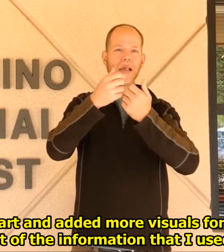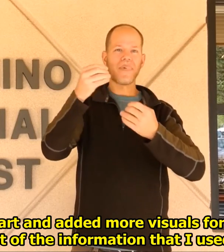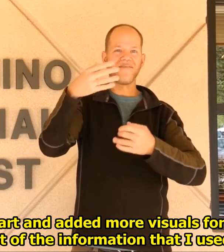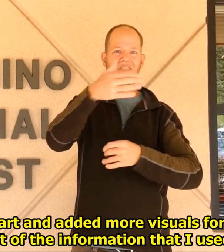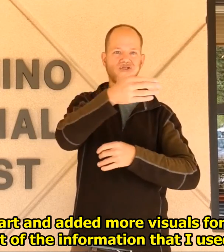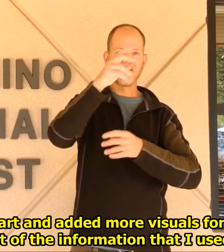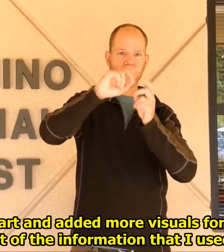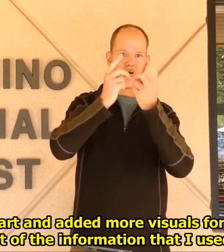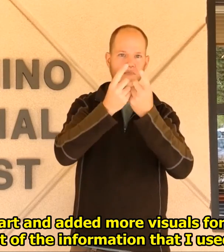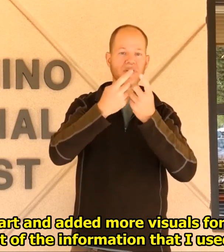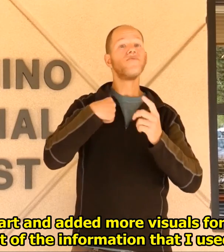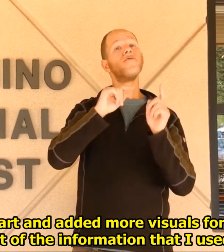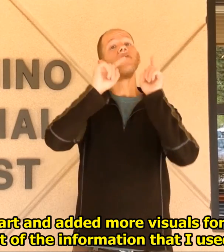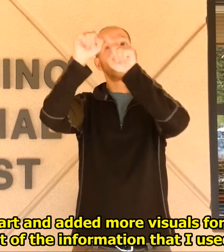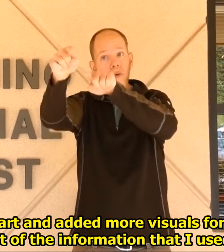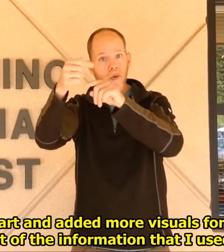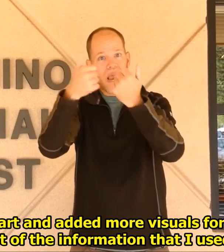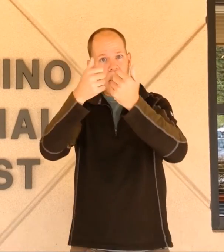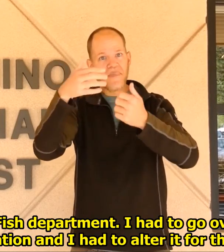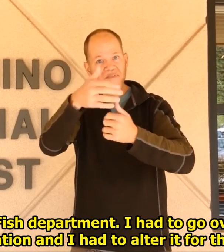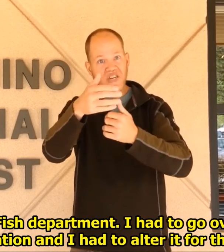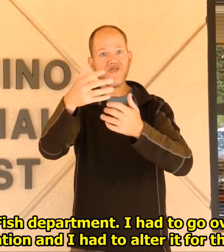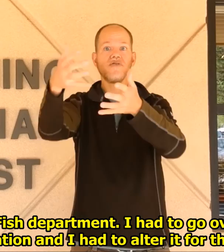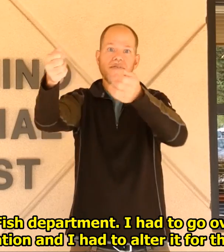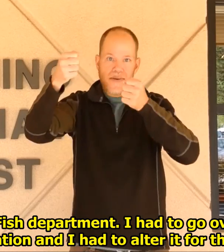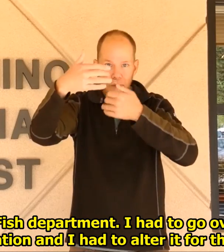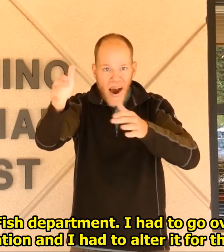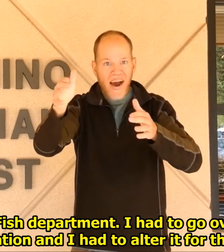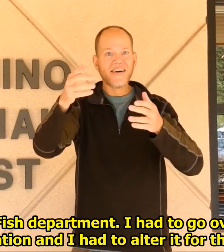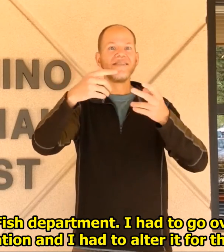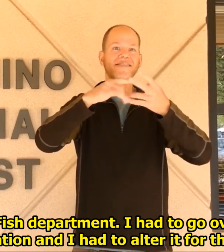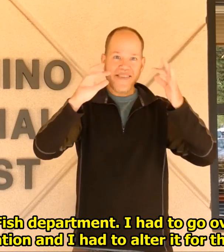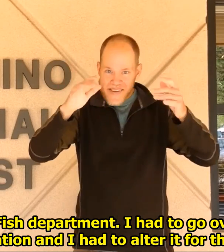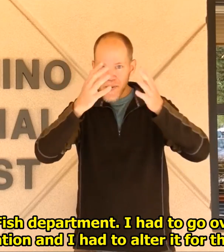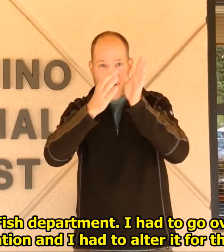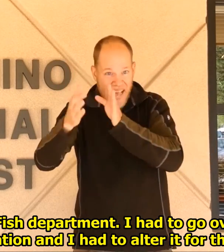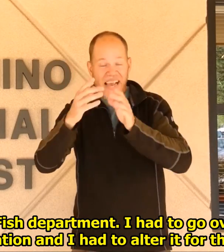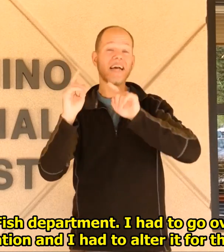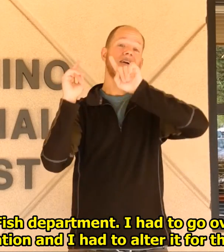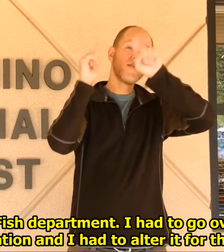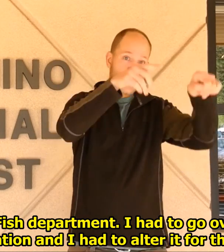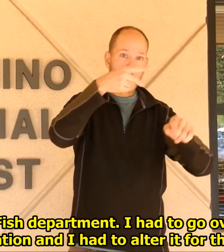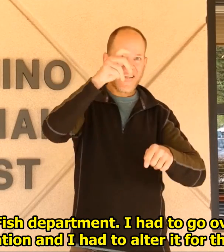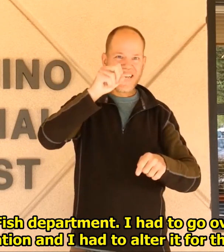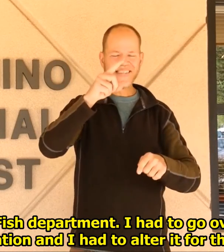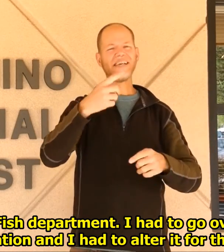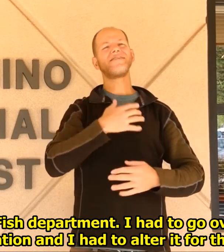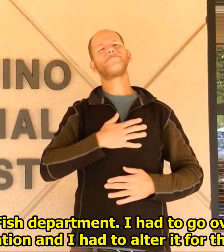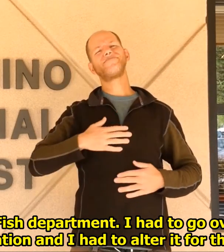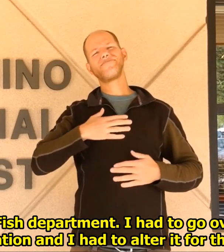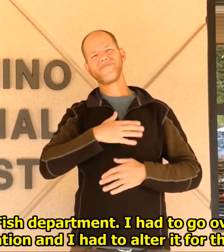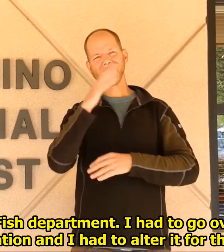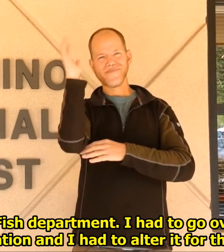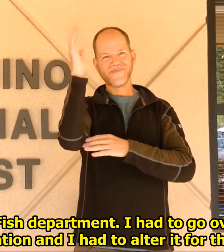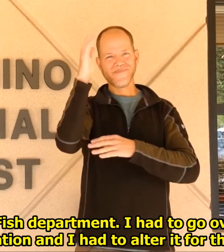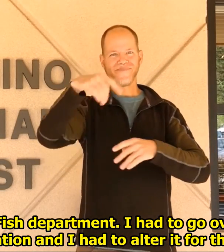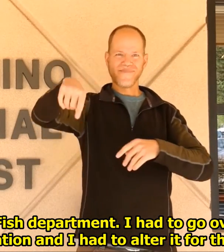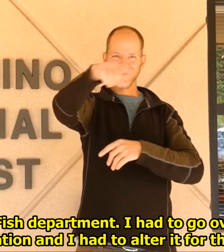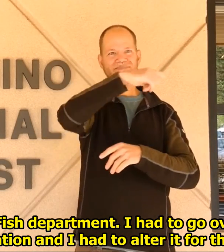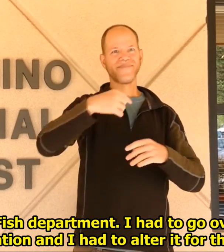Most of the information that I used I loaned from the game and fish department. had to go over there and get their information and I had to